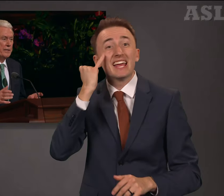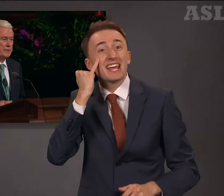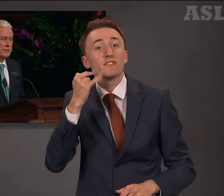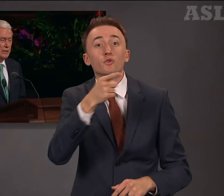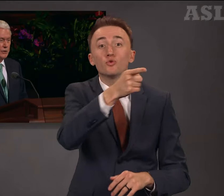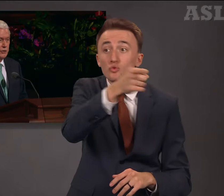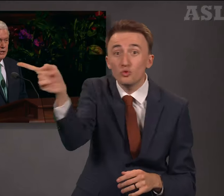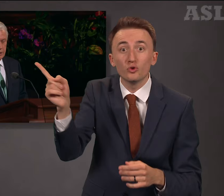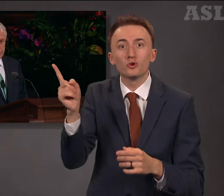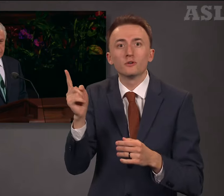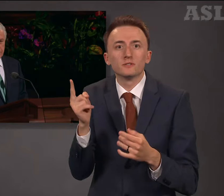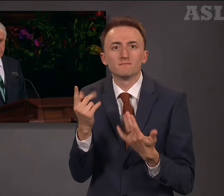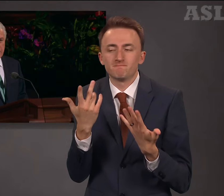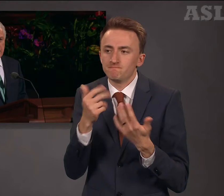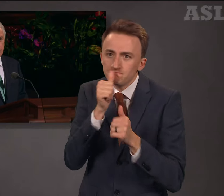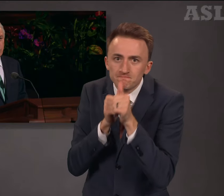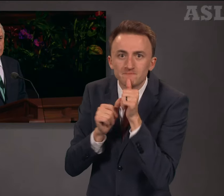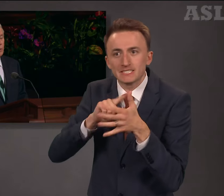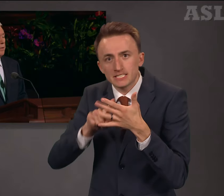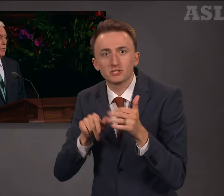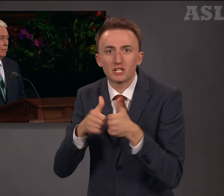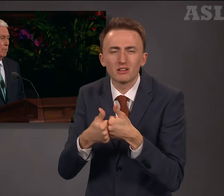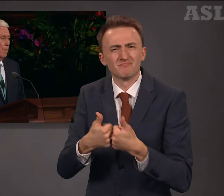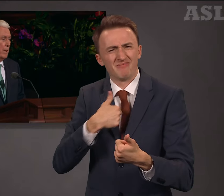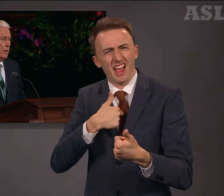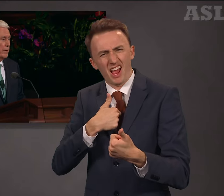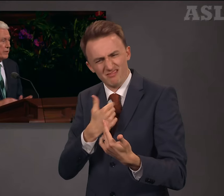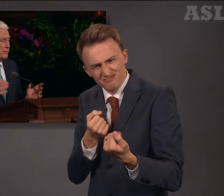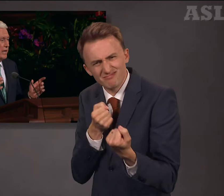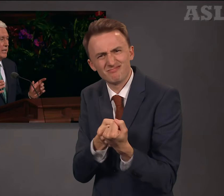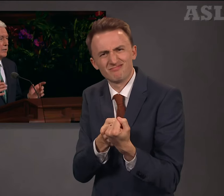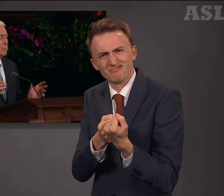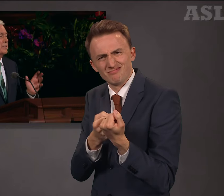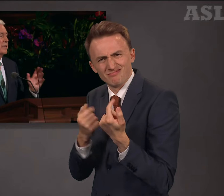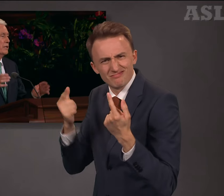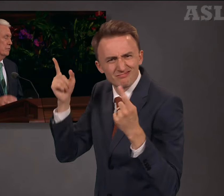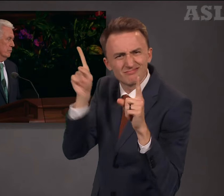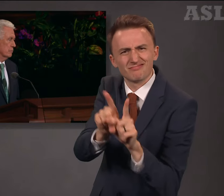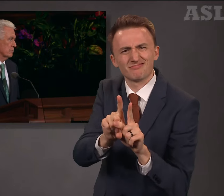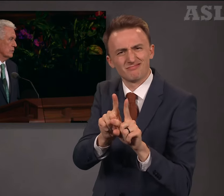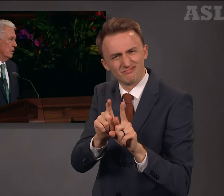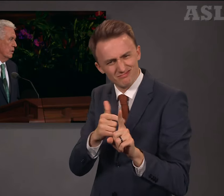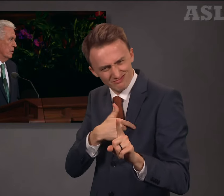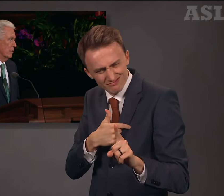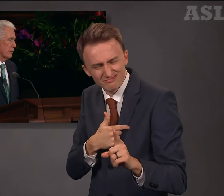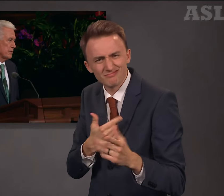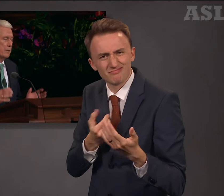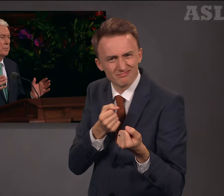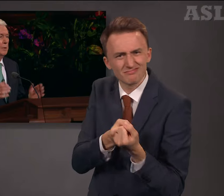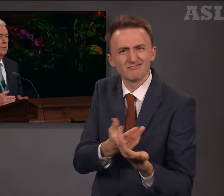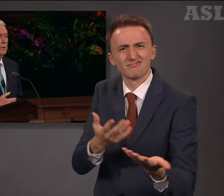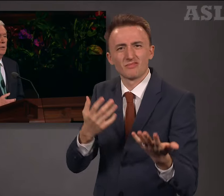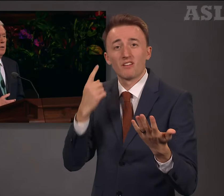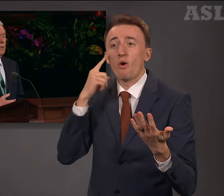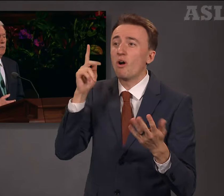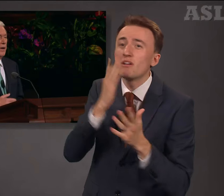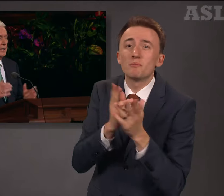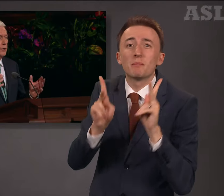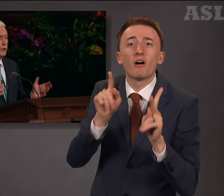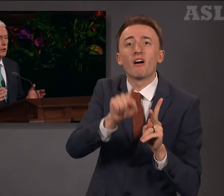such challenges, I mourn with you and I stand beside you. For some people, finding joy